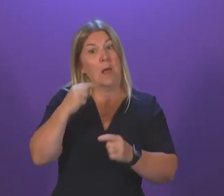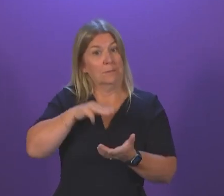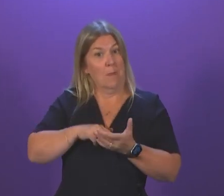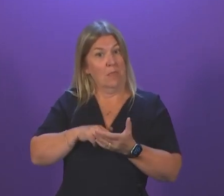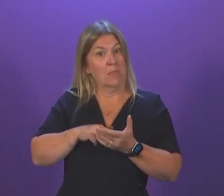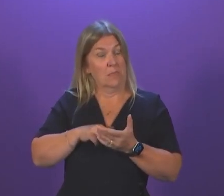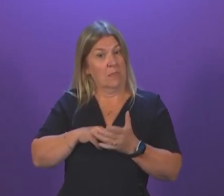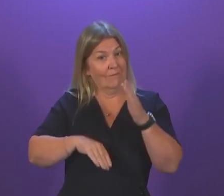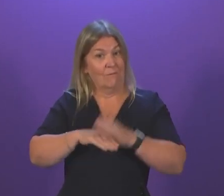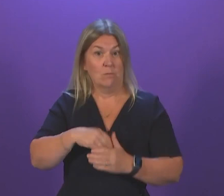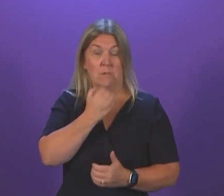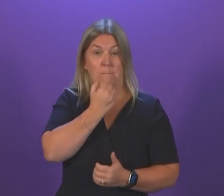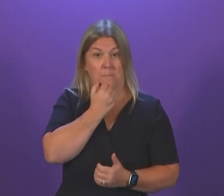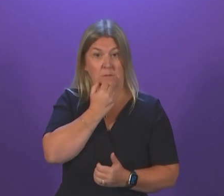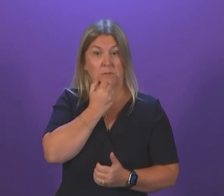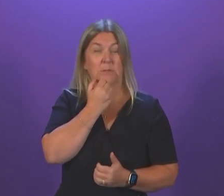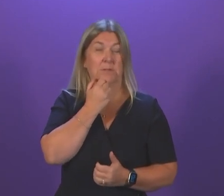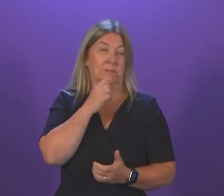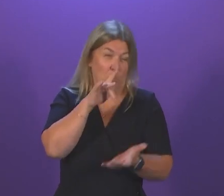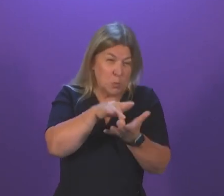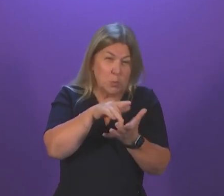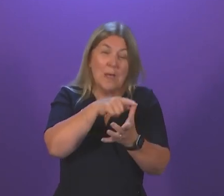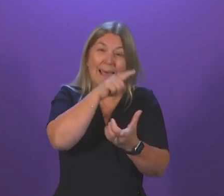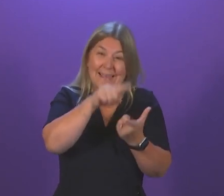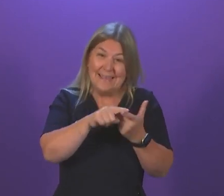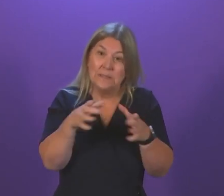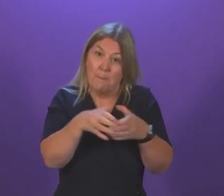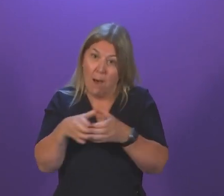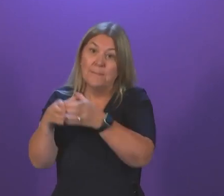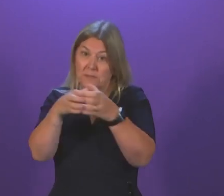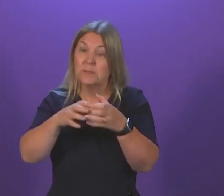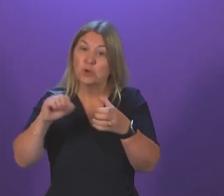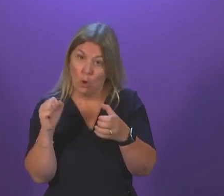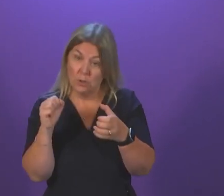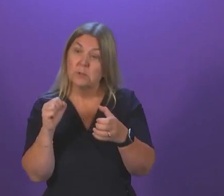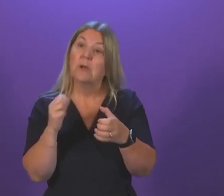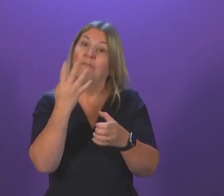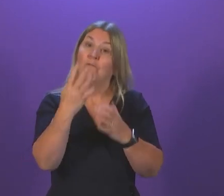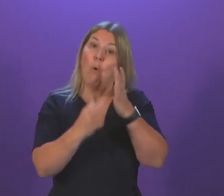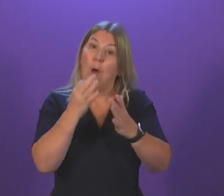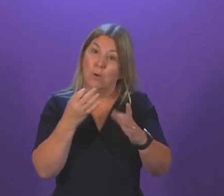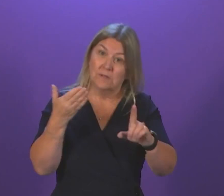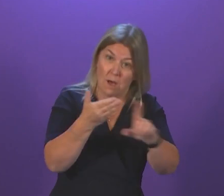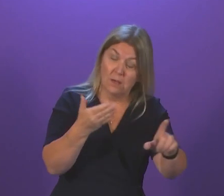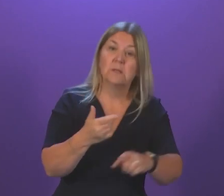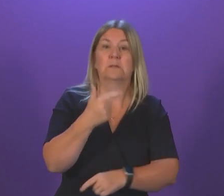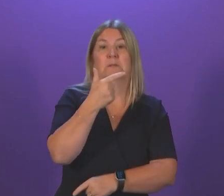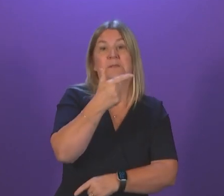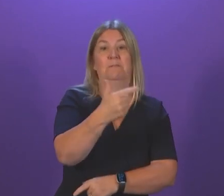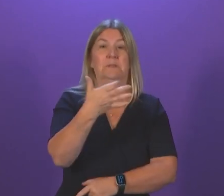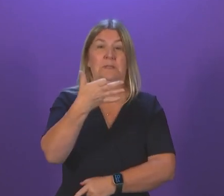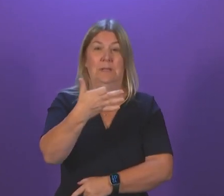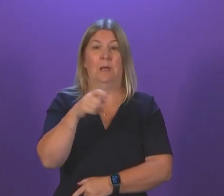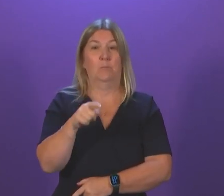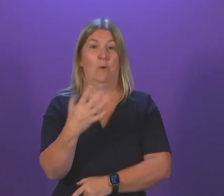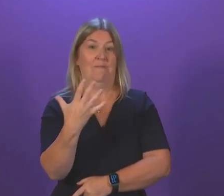available, performance in our core A&E departments in Scotland against the four-hour target was 79.5 per cent.